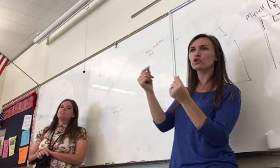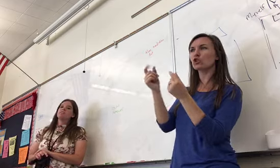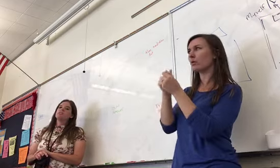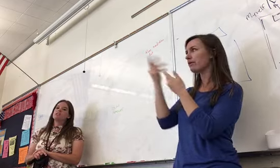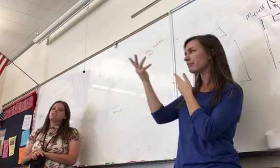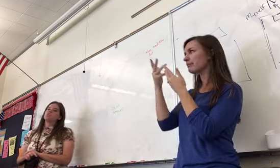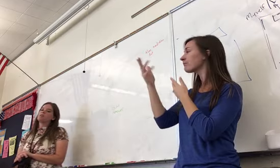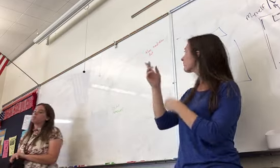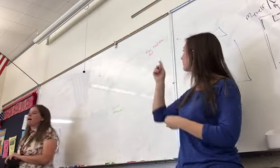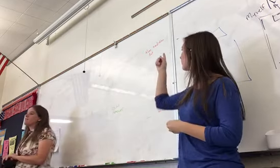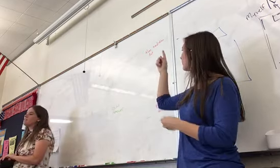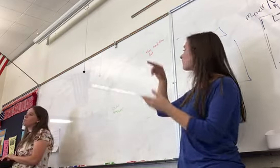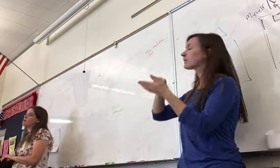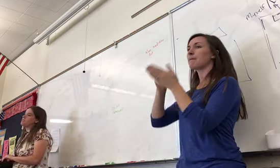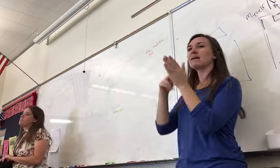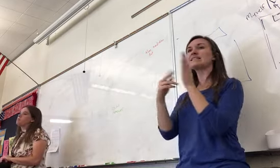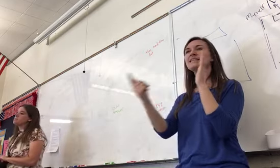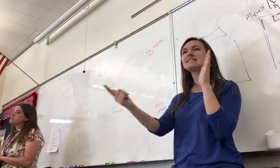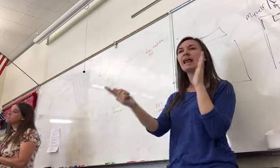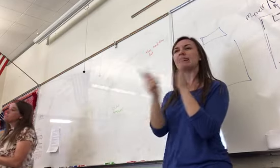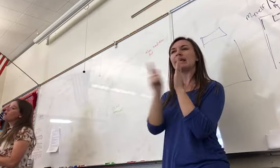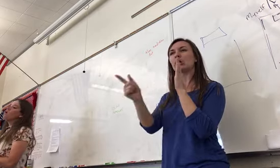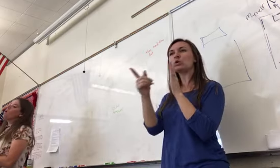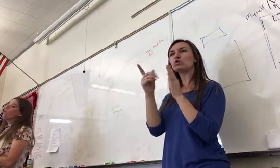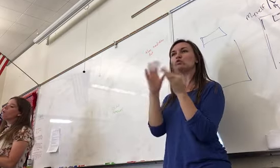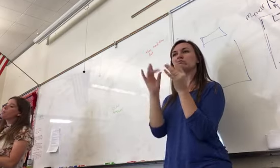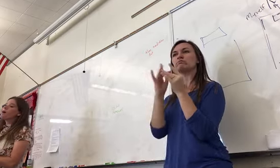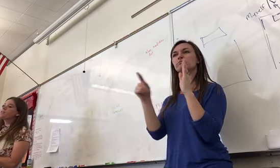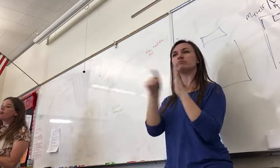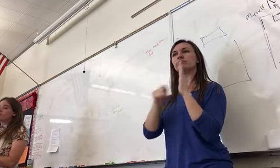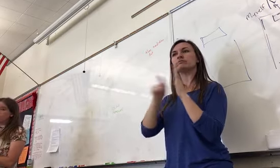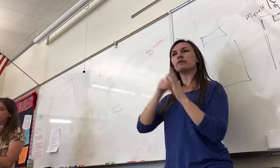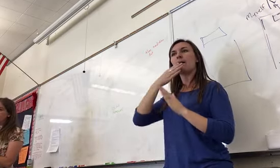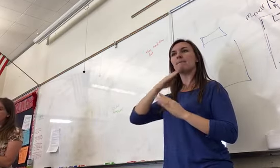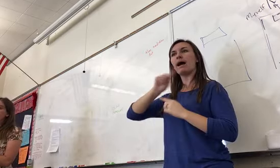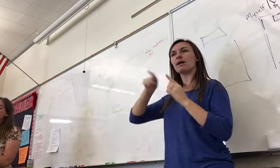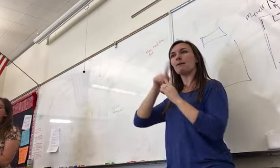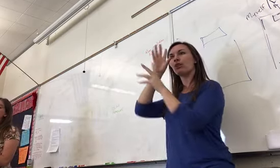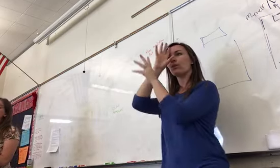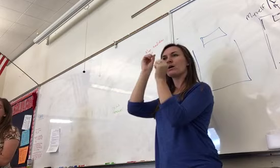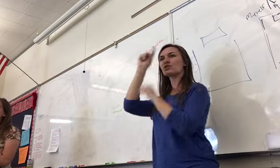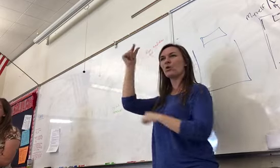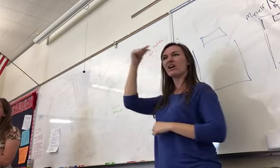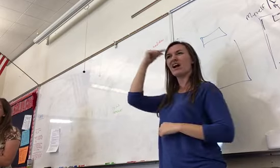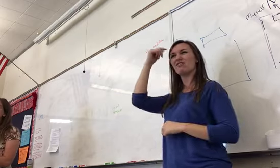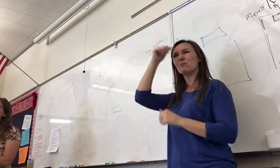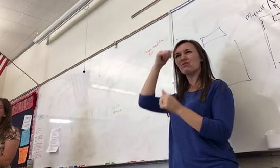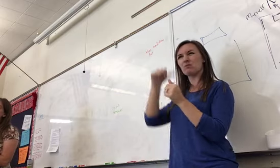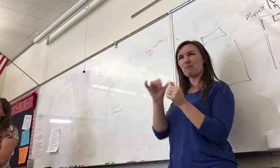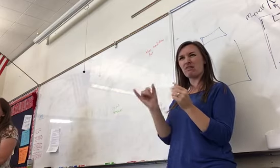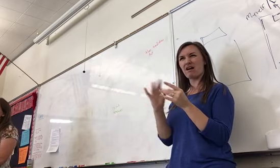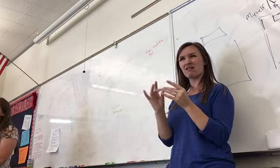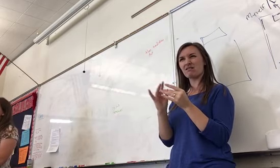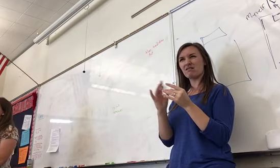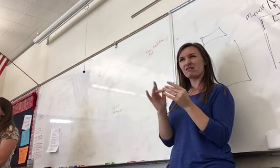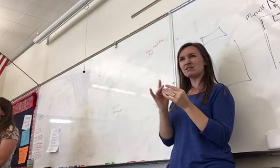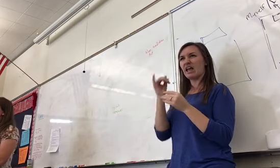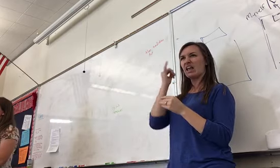makes it illegal to speak badly about the president or about the government. And if you speak badly about it, you can go to jail or be executed